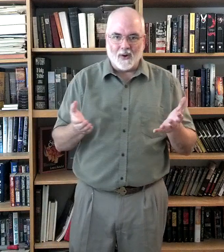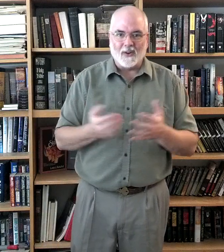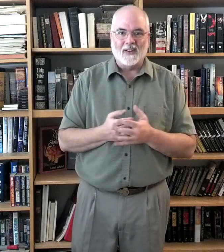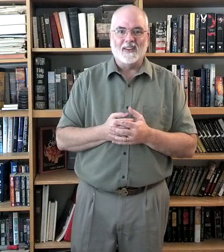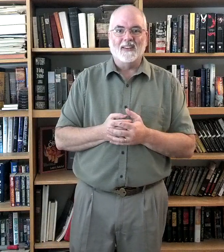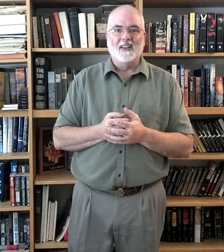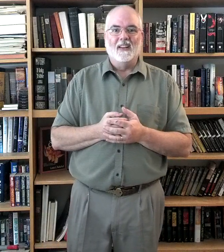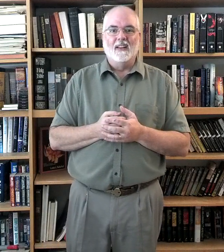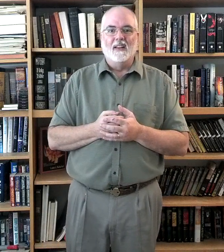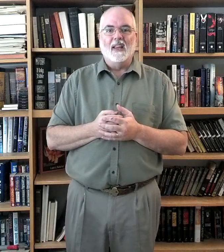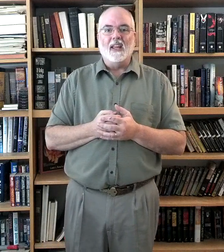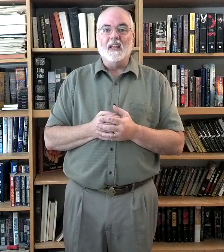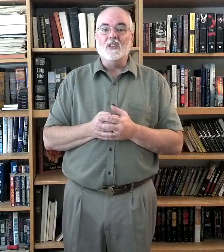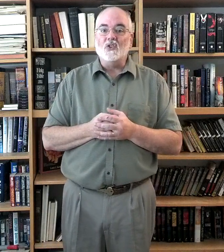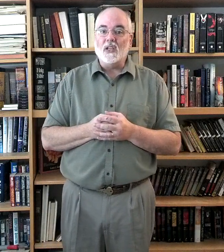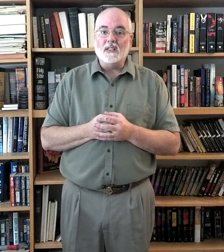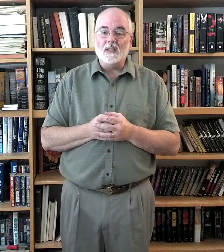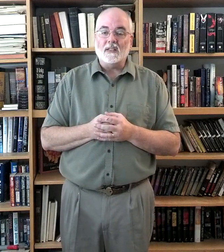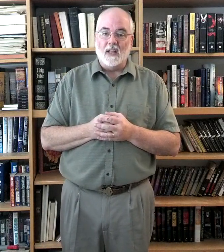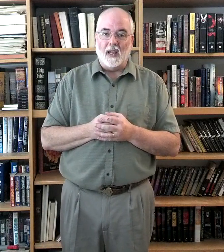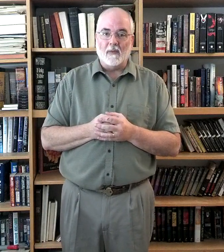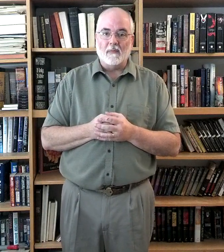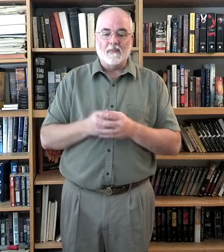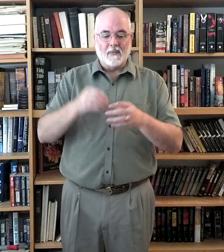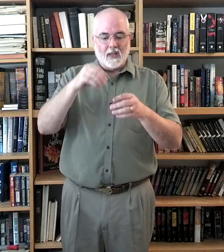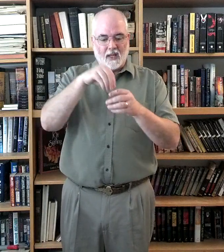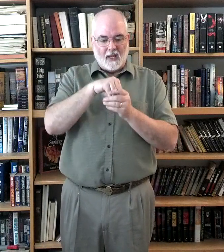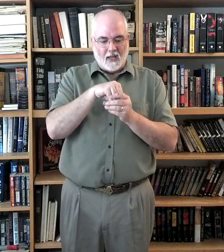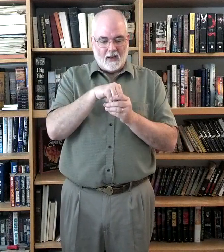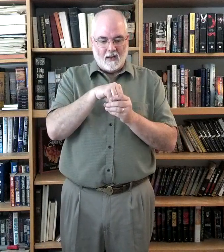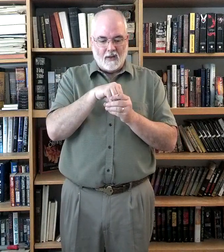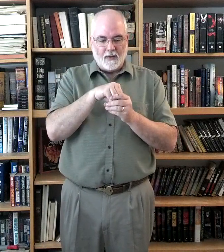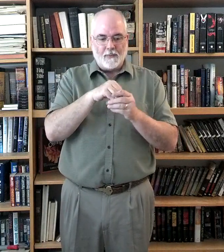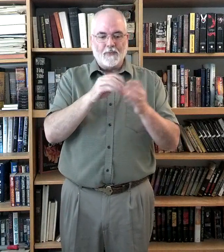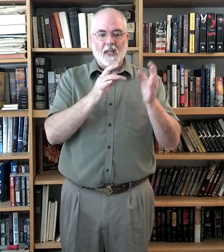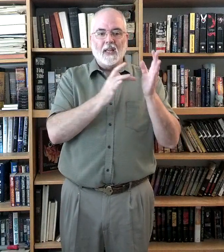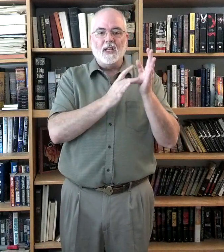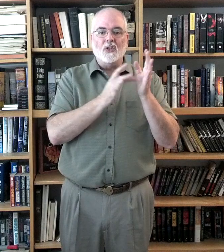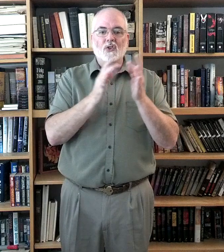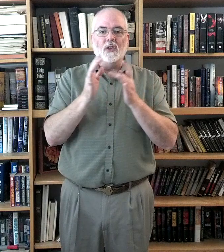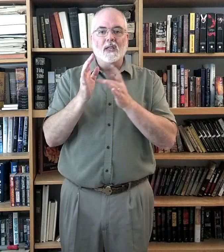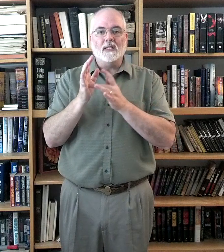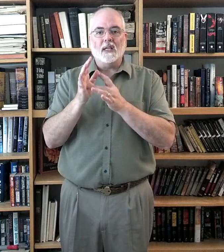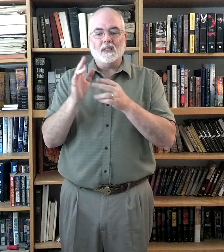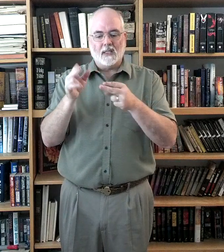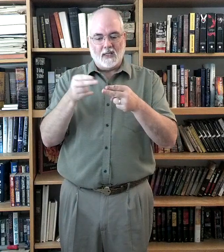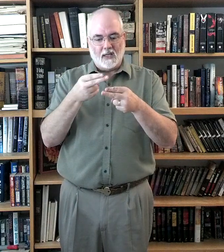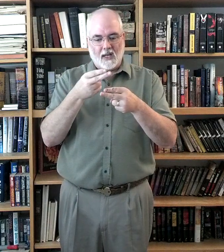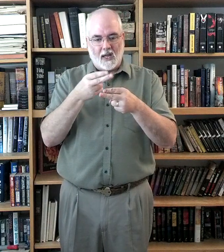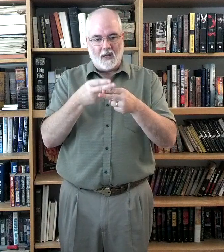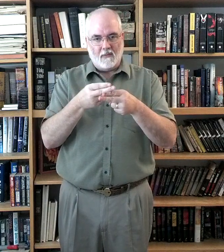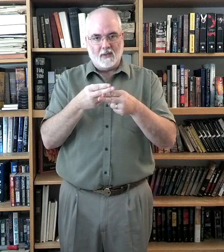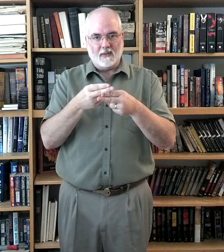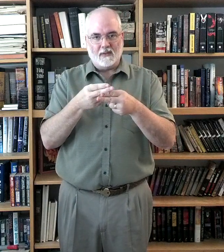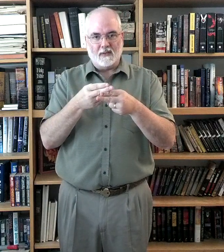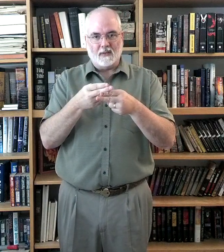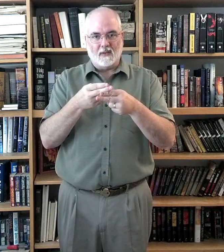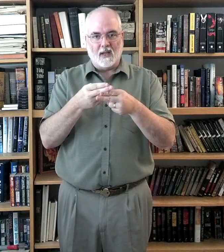Remember, in Jesus' name. In. Jesus' name. Okay?